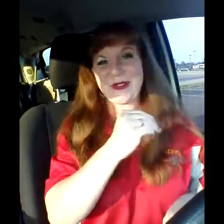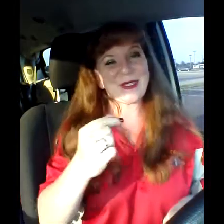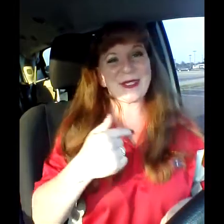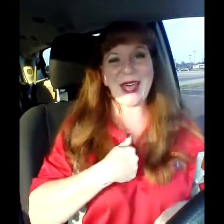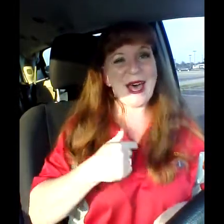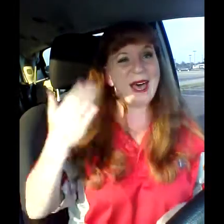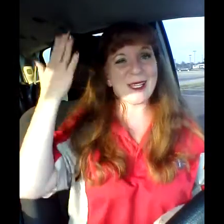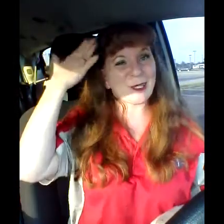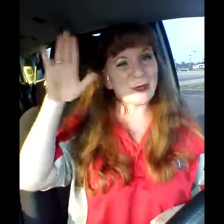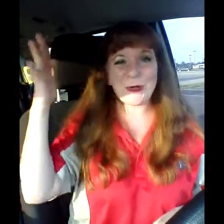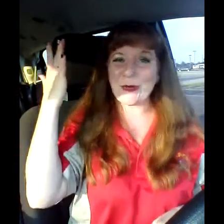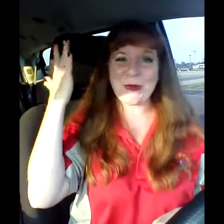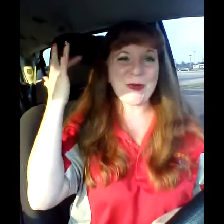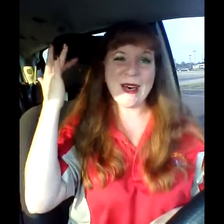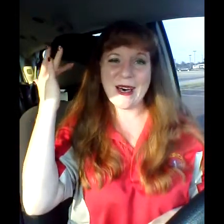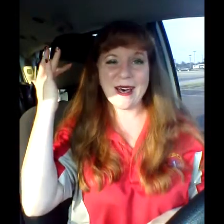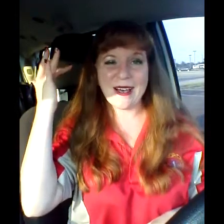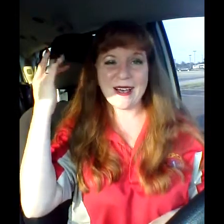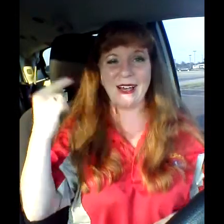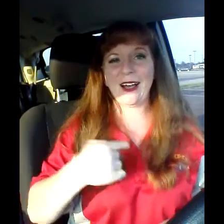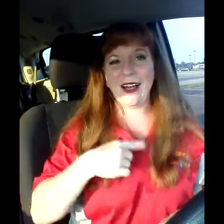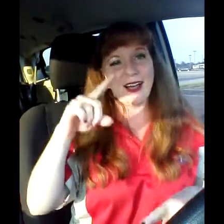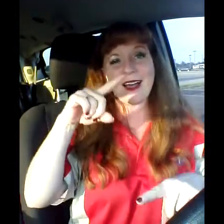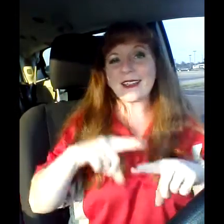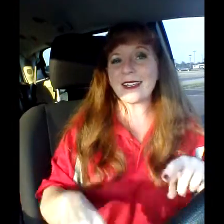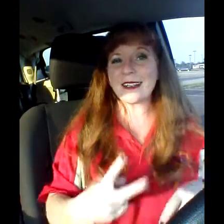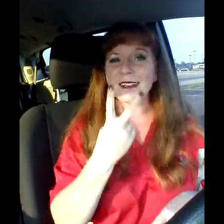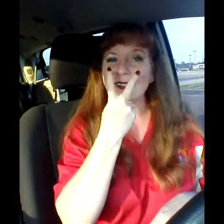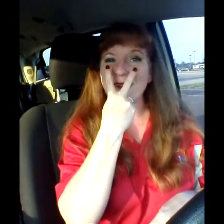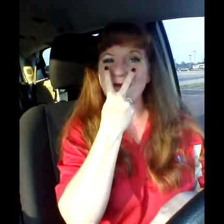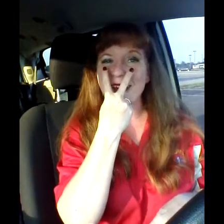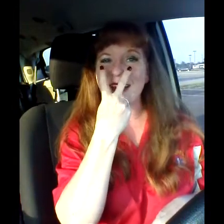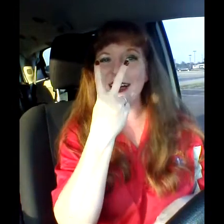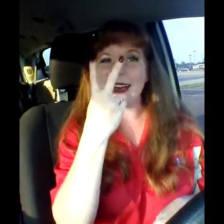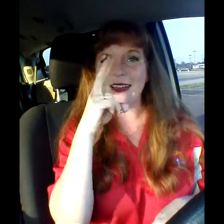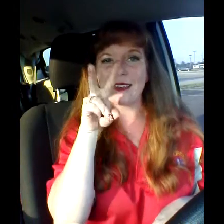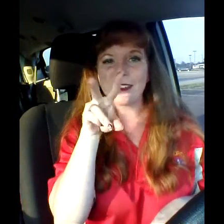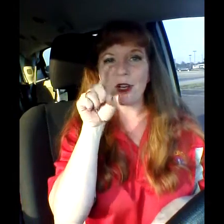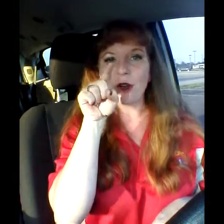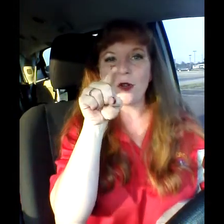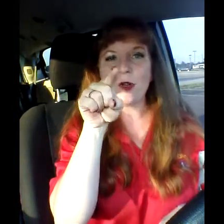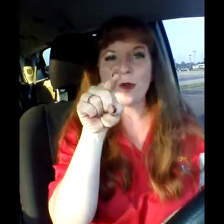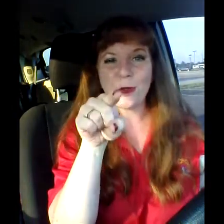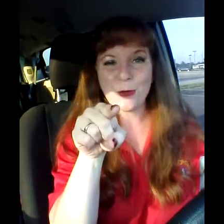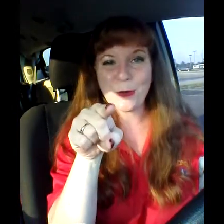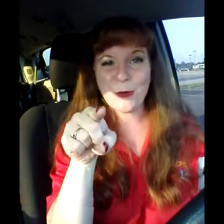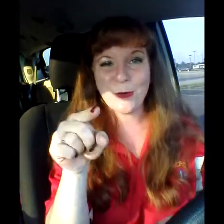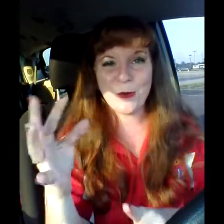And I don't know why I can't keep my eyes off of you